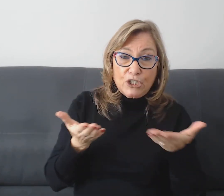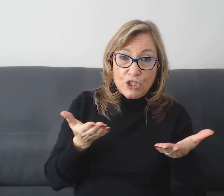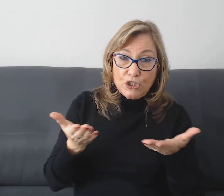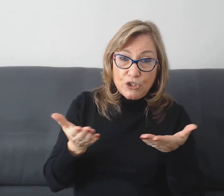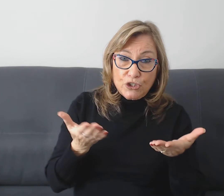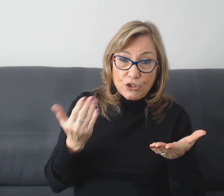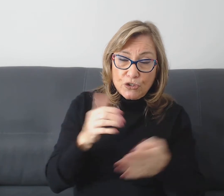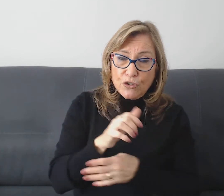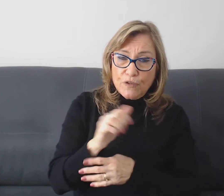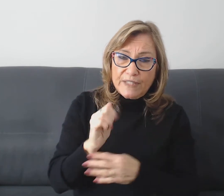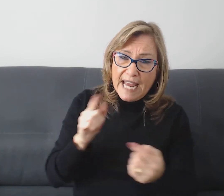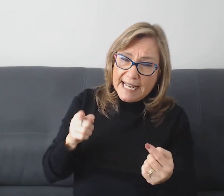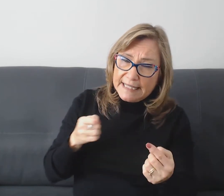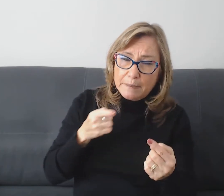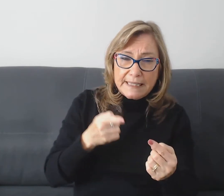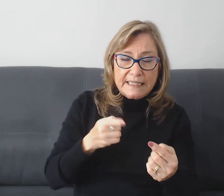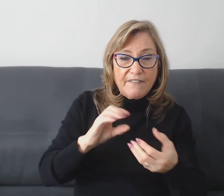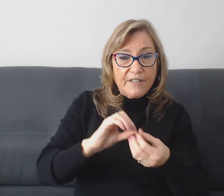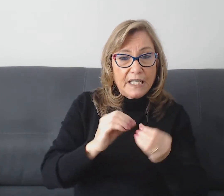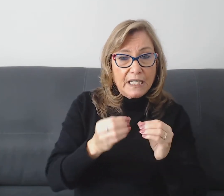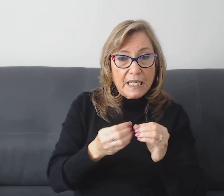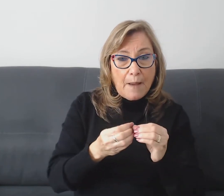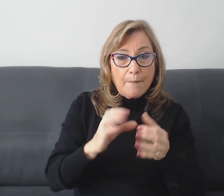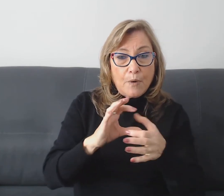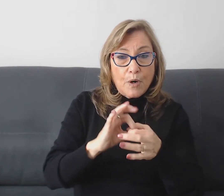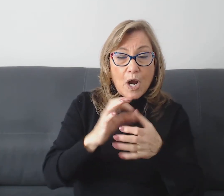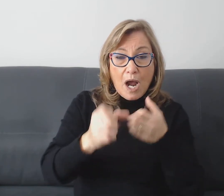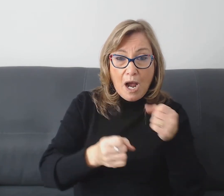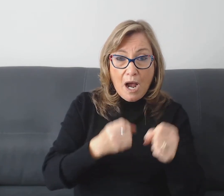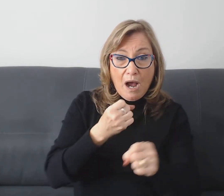number of years in the army.